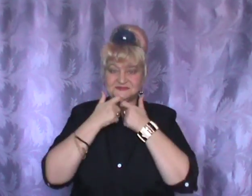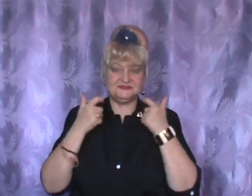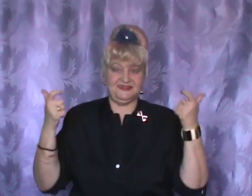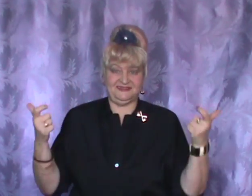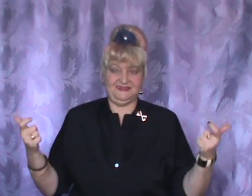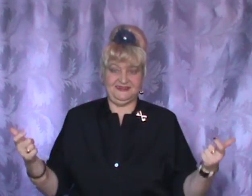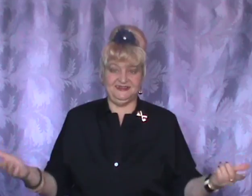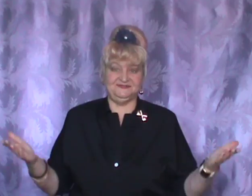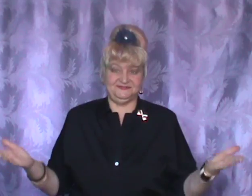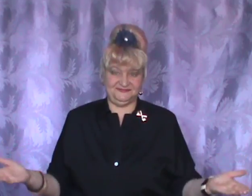There...